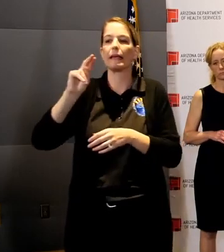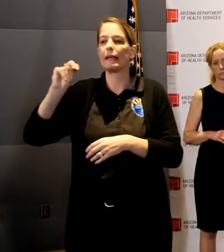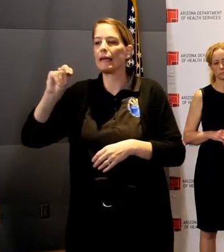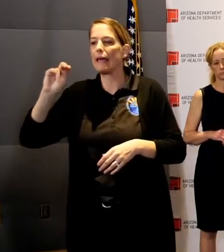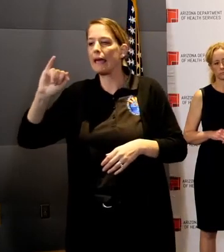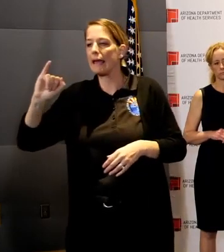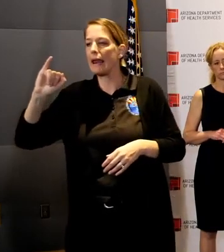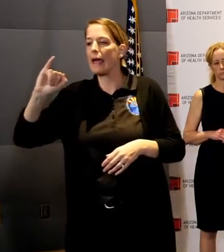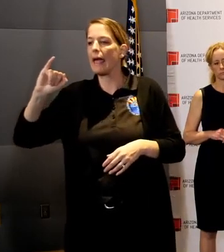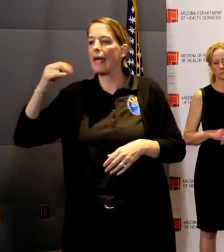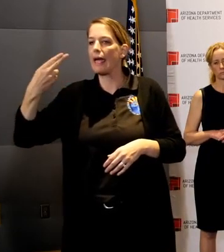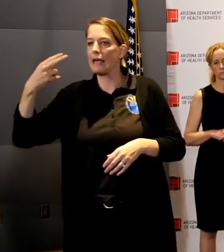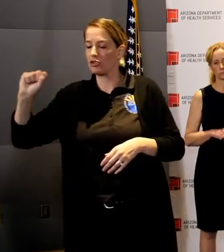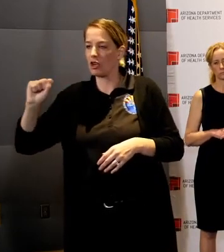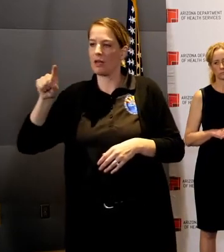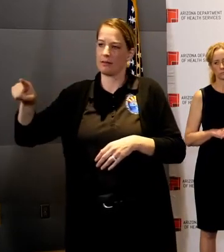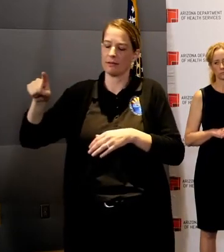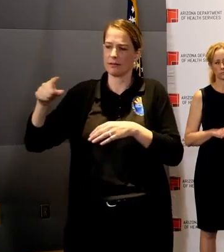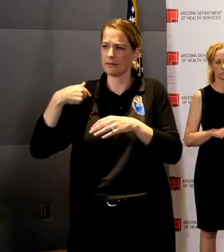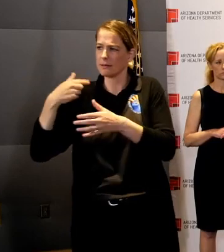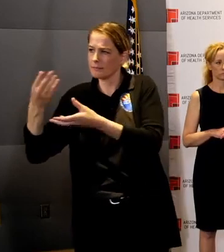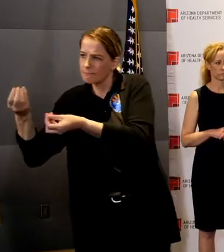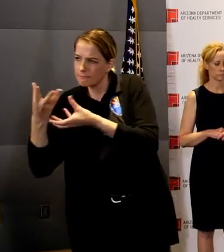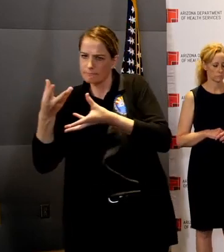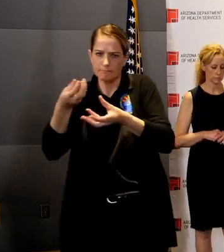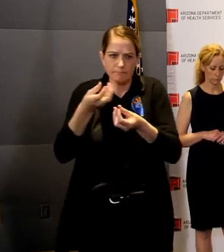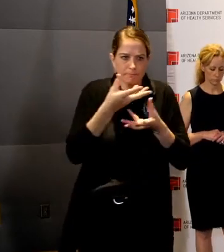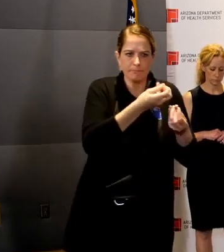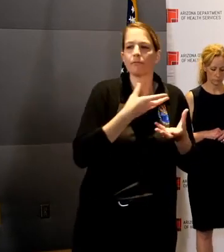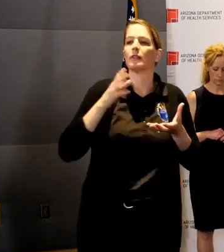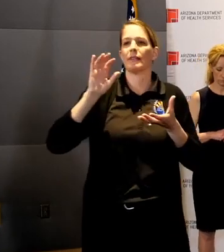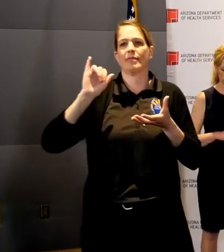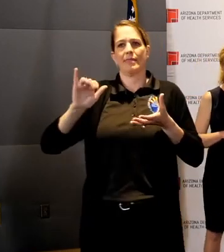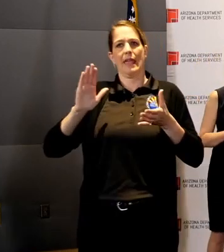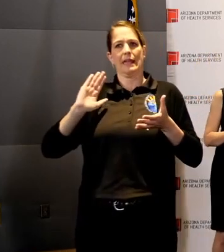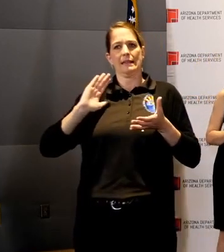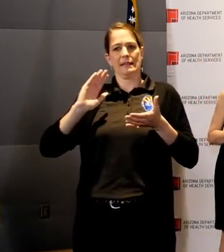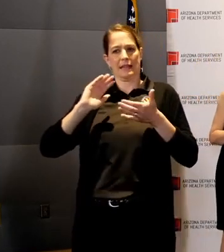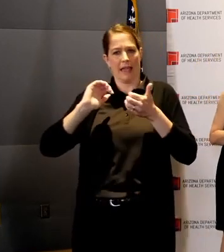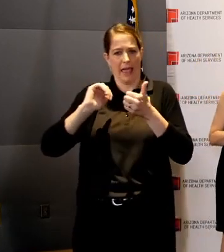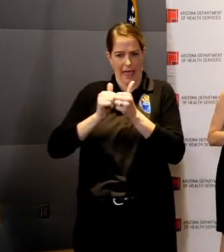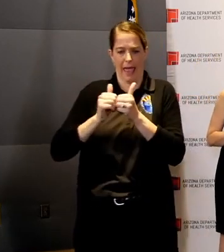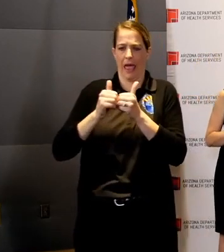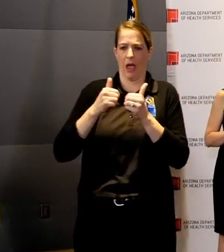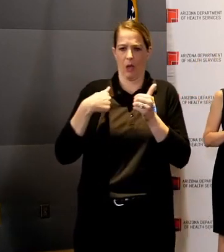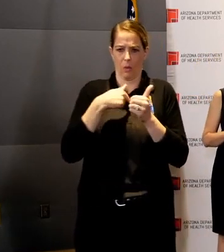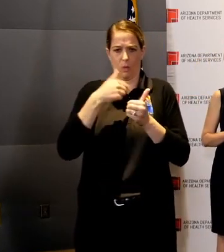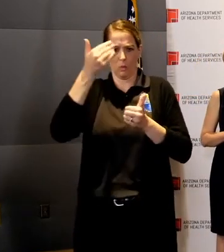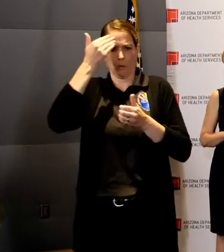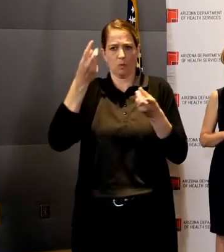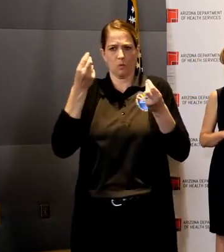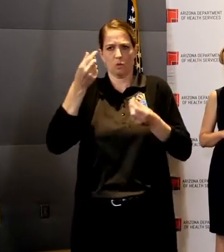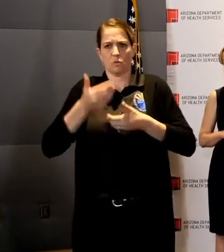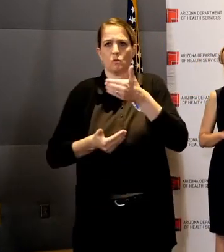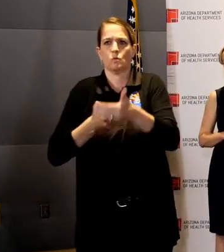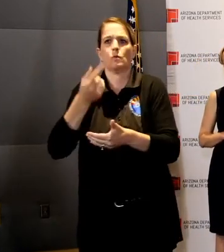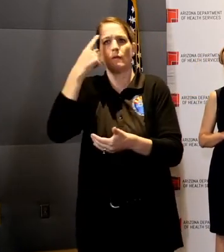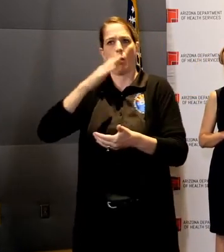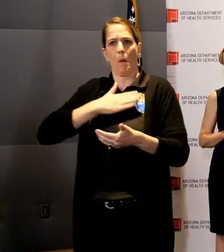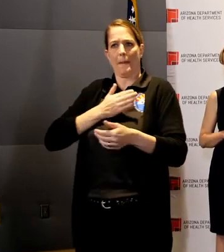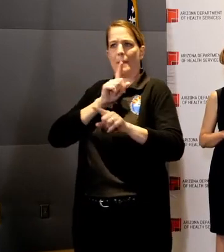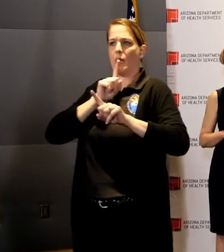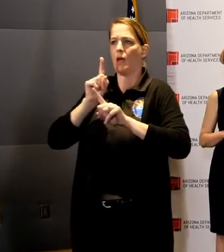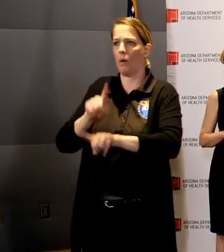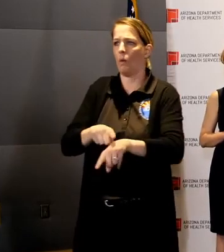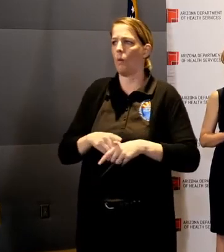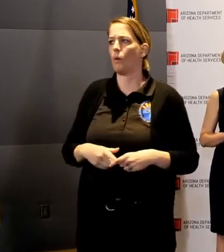for Health. That's, that's been guiding Arizona's direction. What about transparency and releasing cities that these people